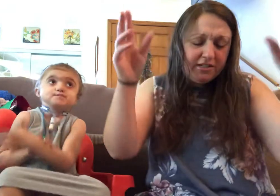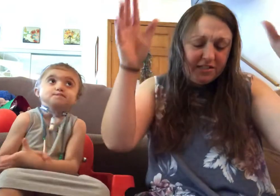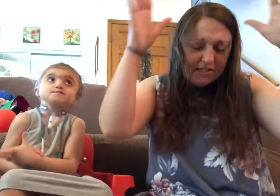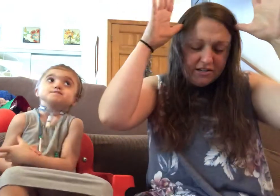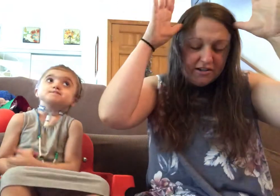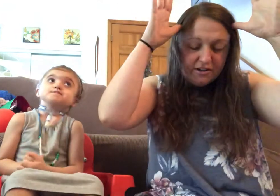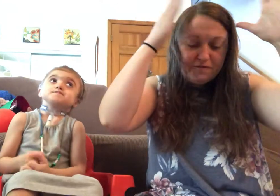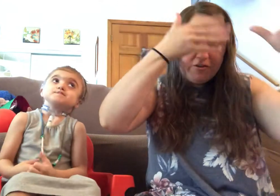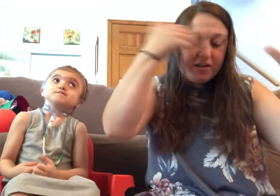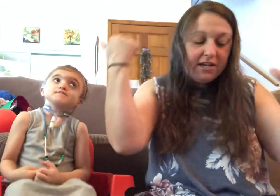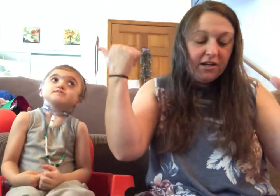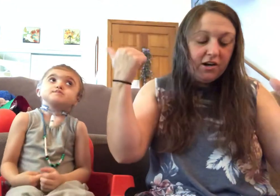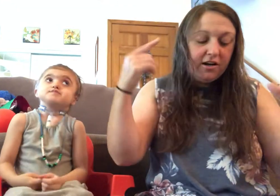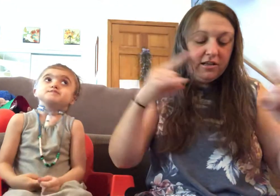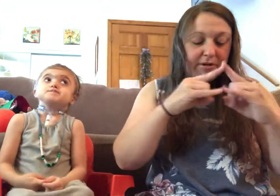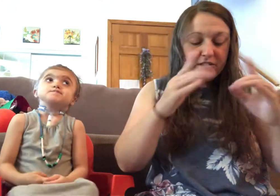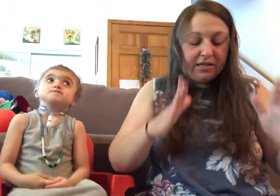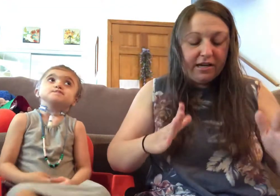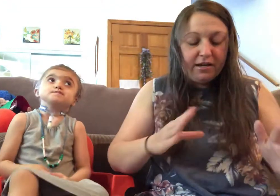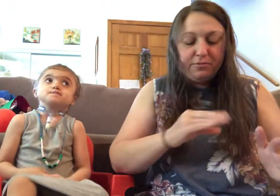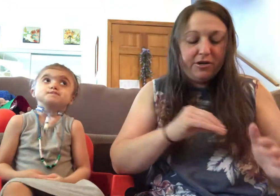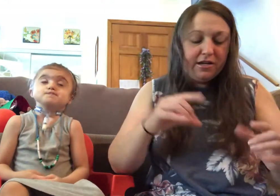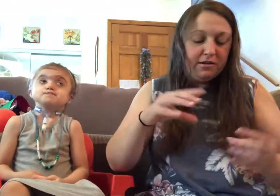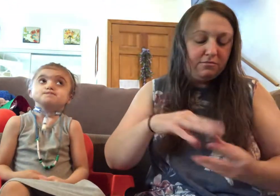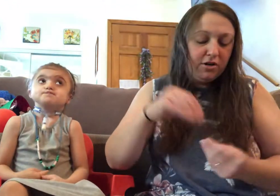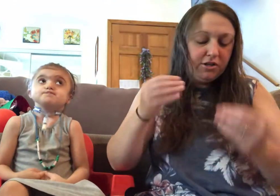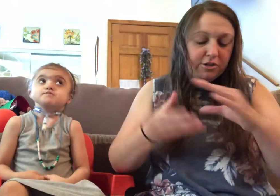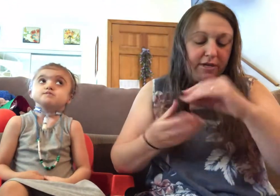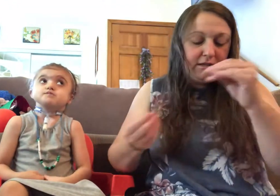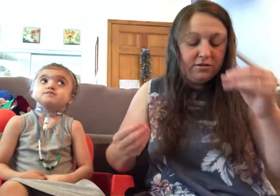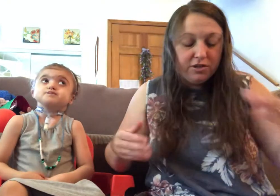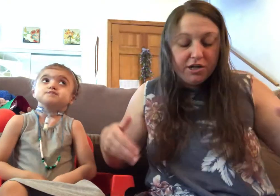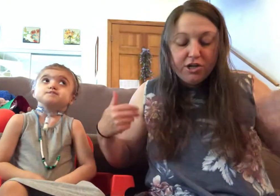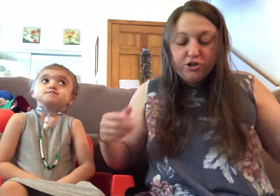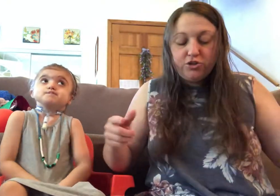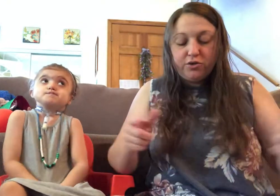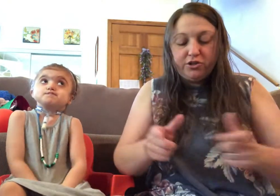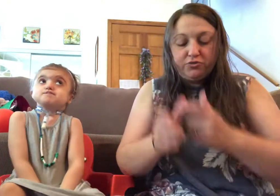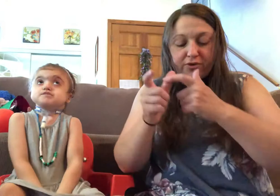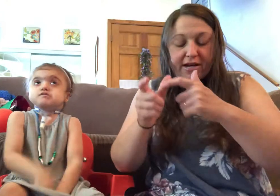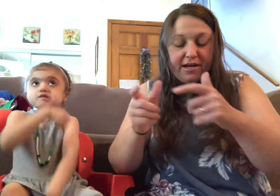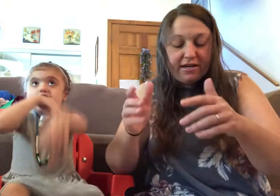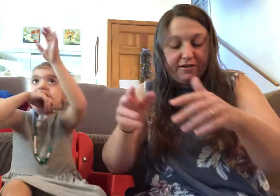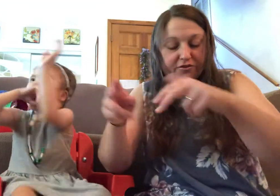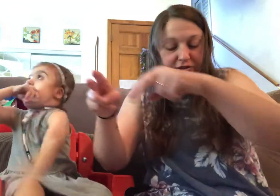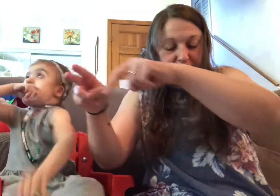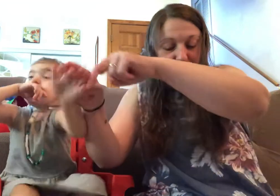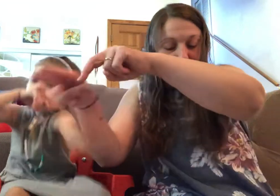deer. Forgetting all about the camper and the marshmallows, George ran after the deer.